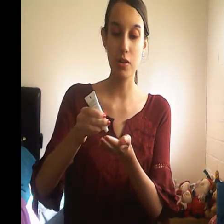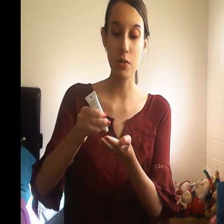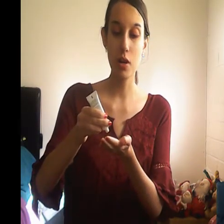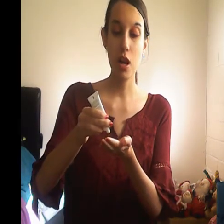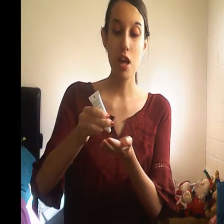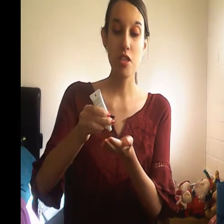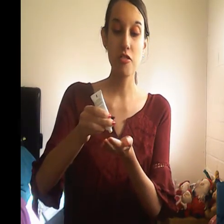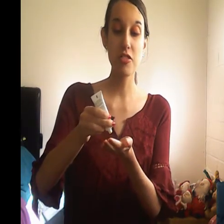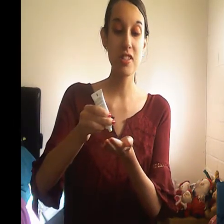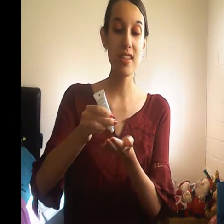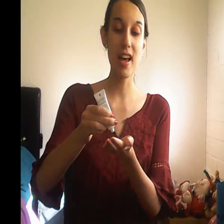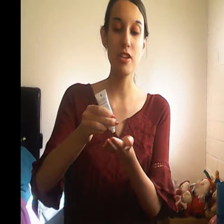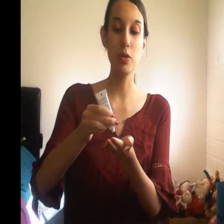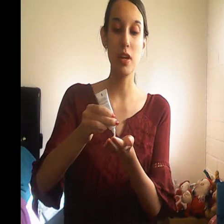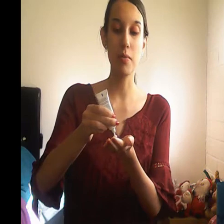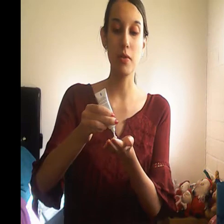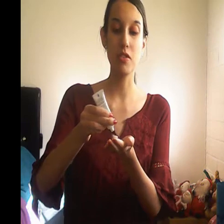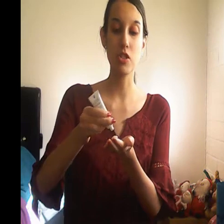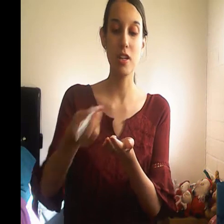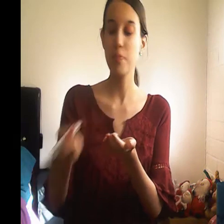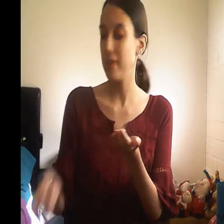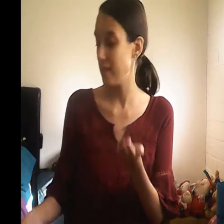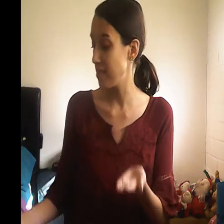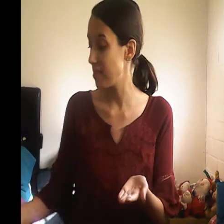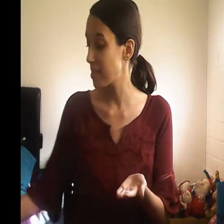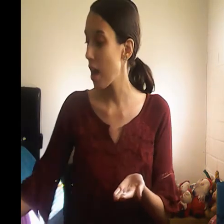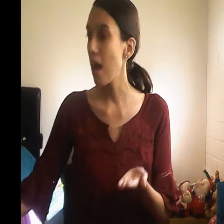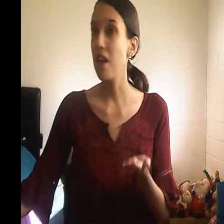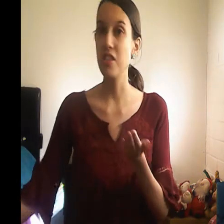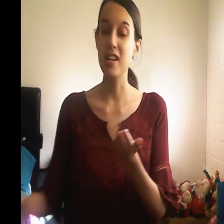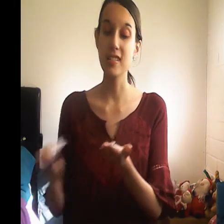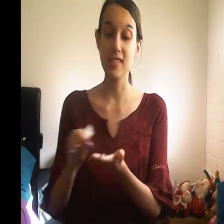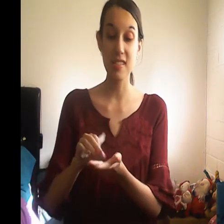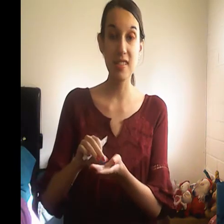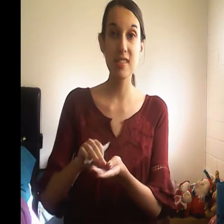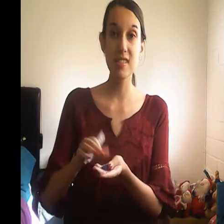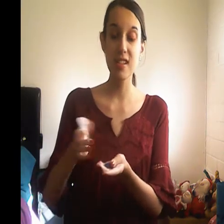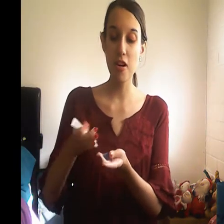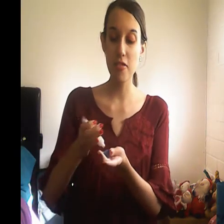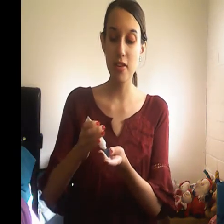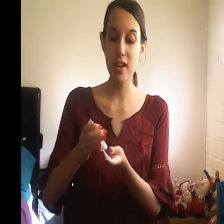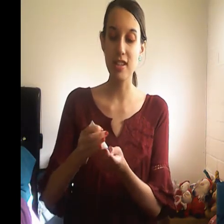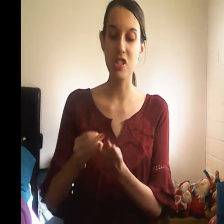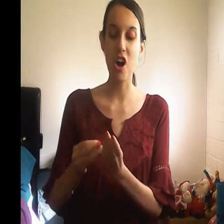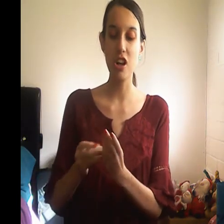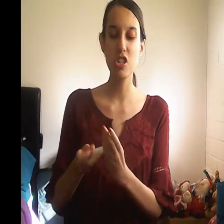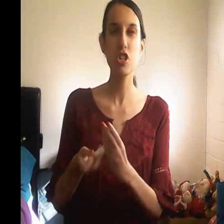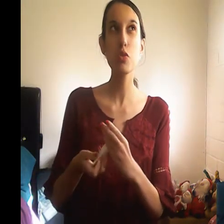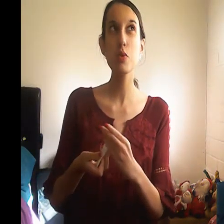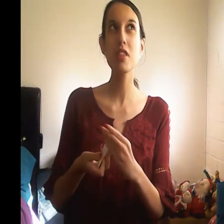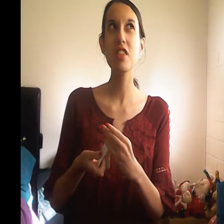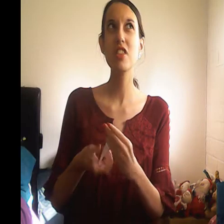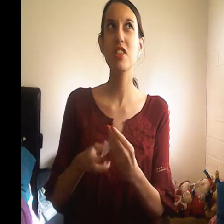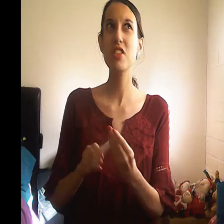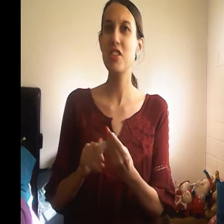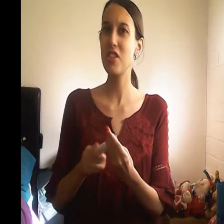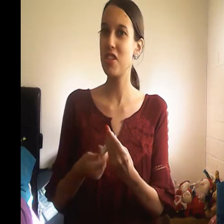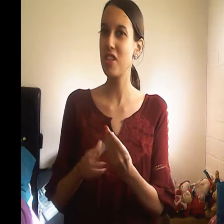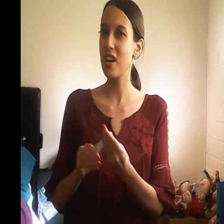the first thing that i do like about this cream is the consistency of it it's not too thick